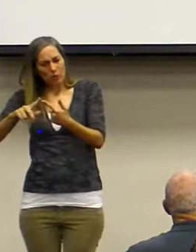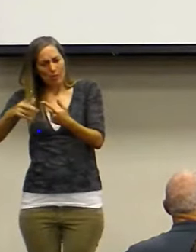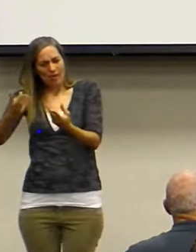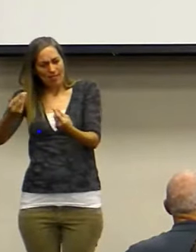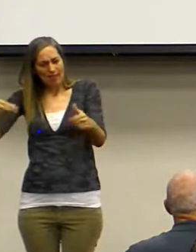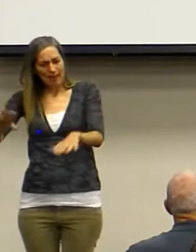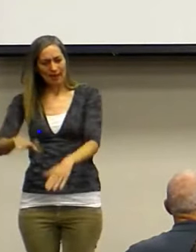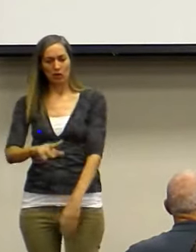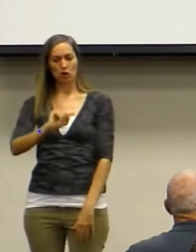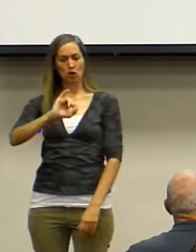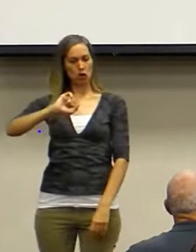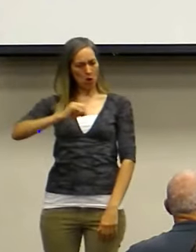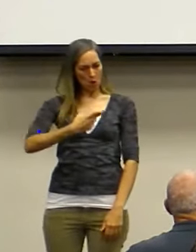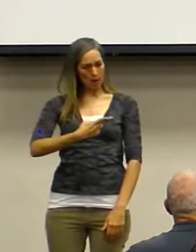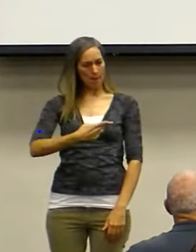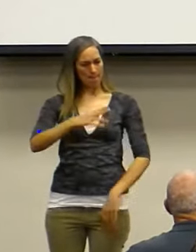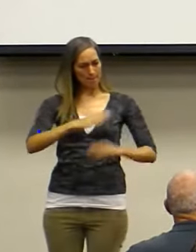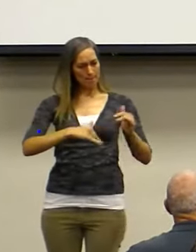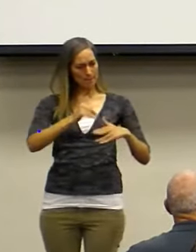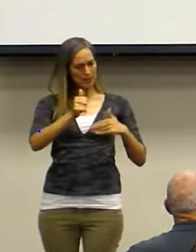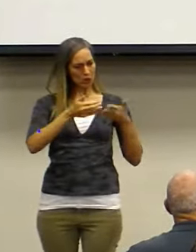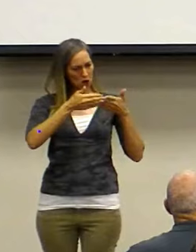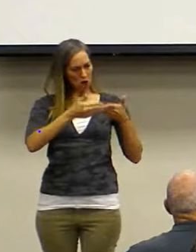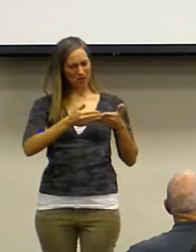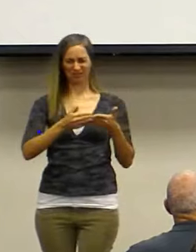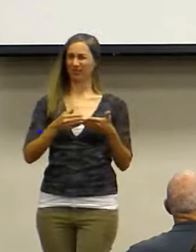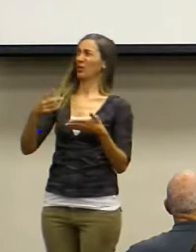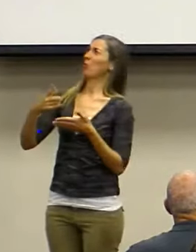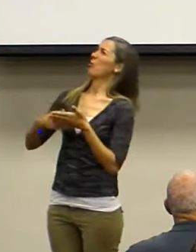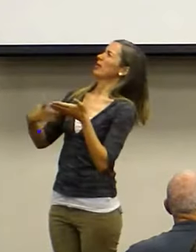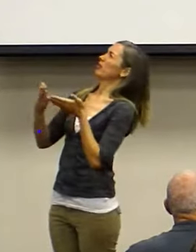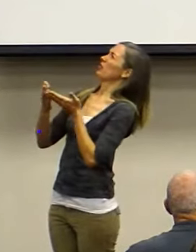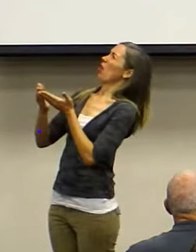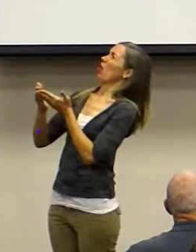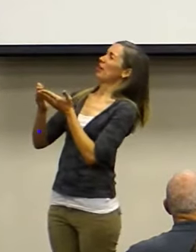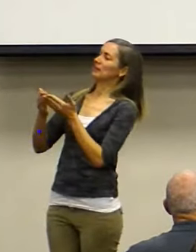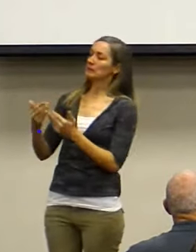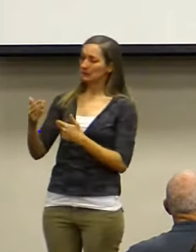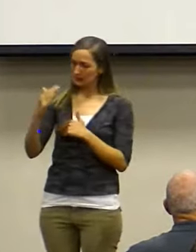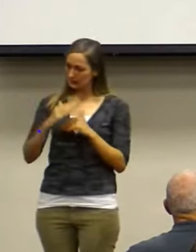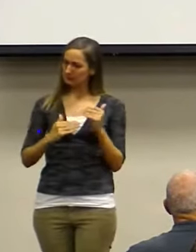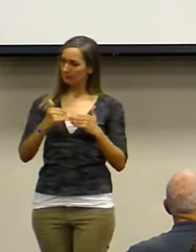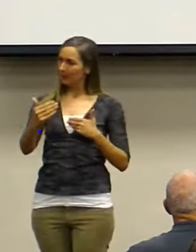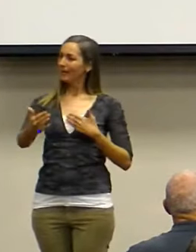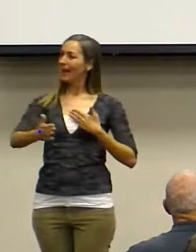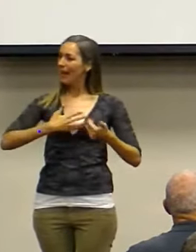Noah, build an ark. What's an ark? But he built it anyway.